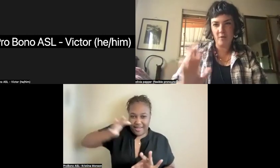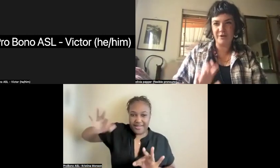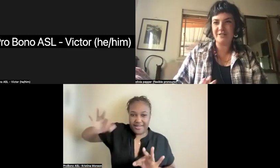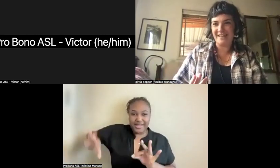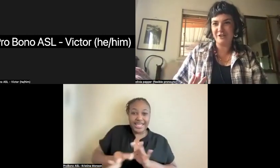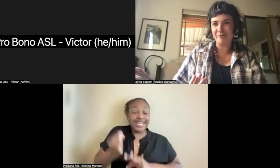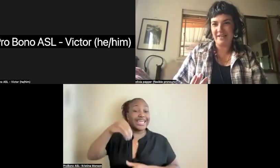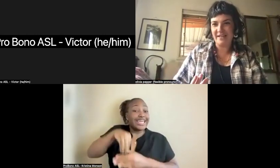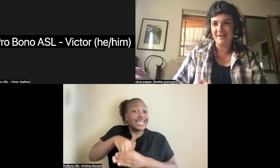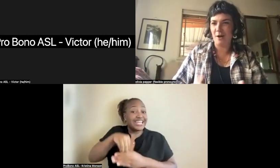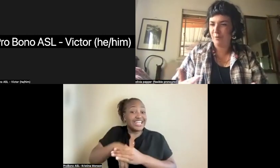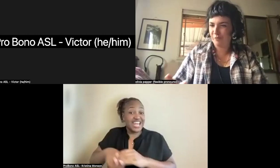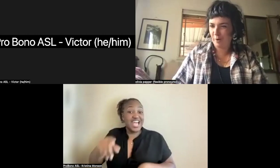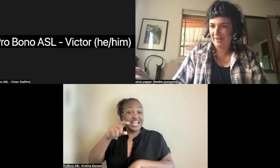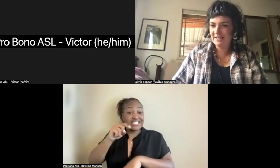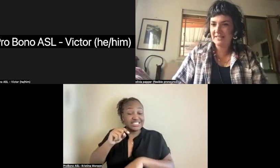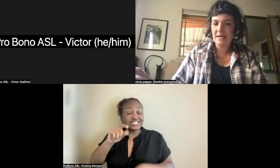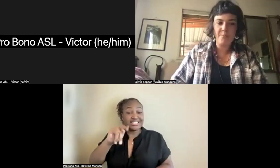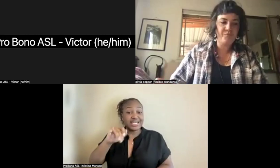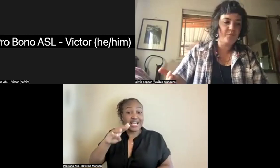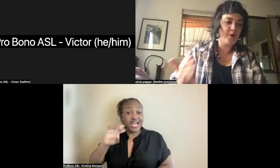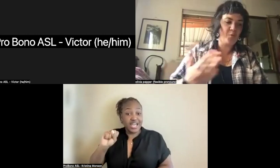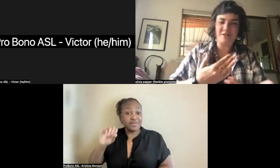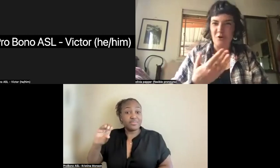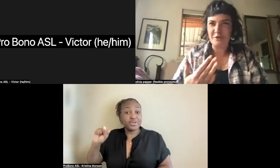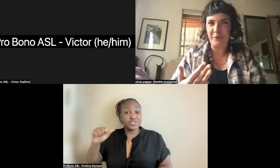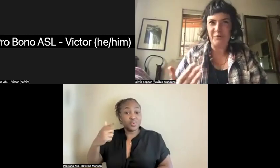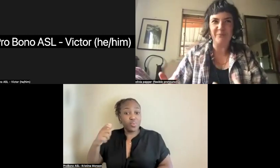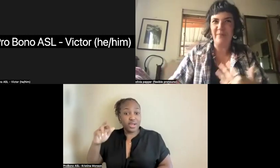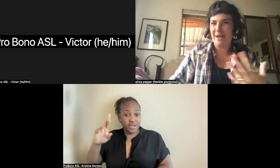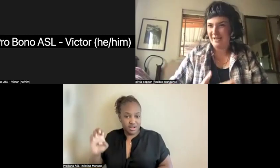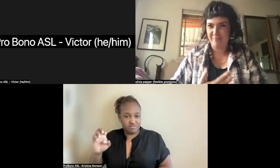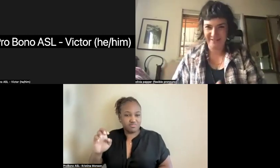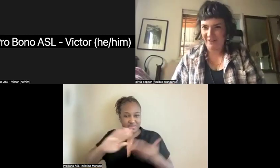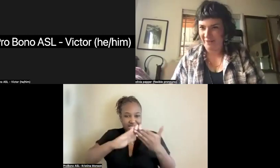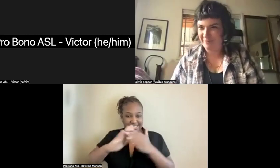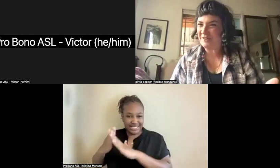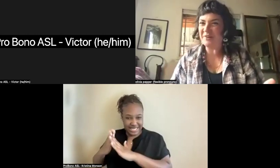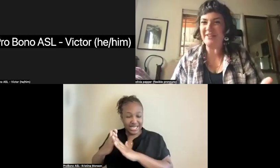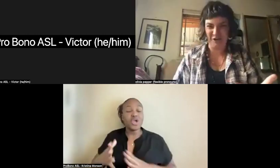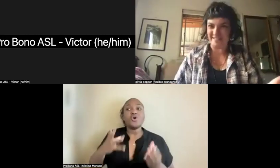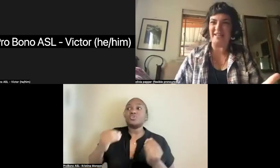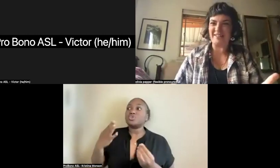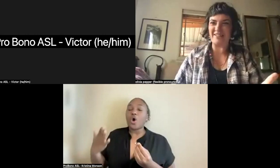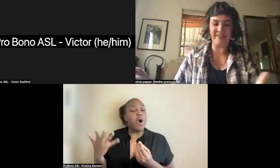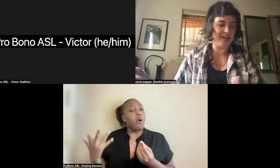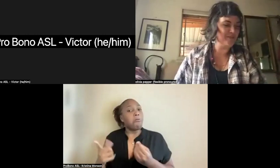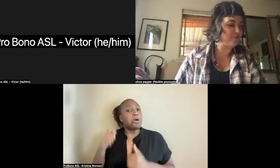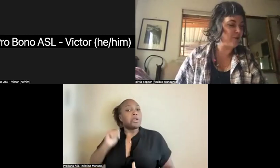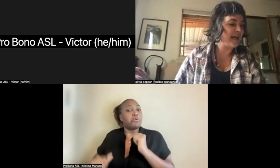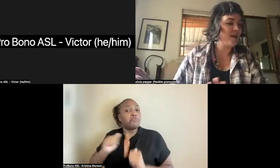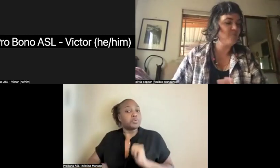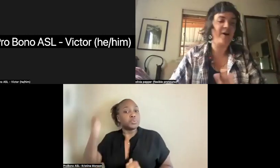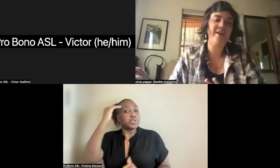we now understand to be a performance, but was also maybe a mental health episode, it's hard to tell sometimes,